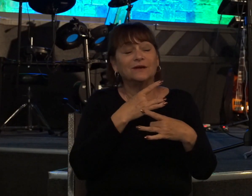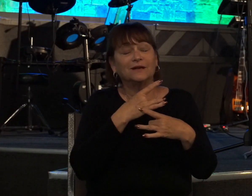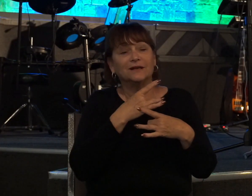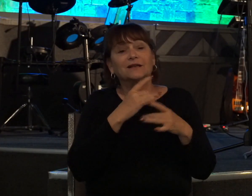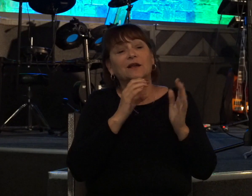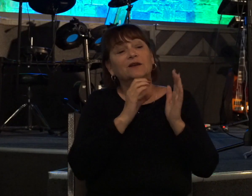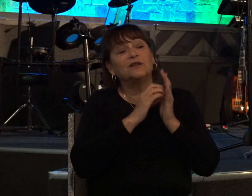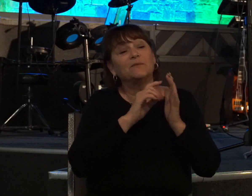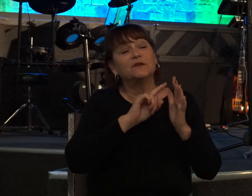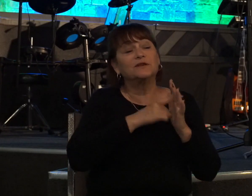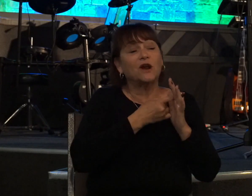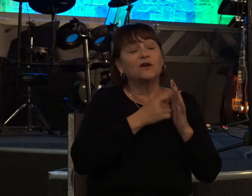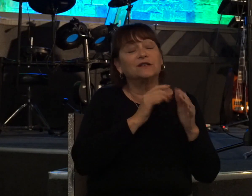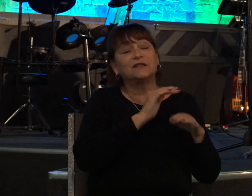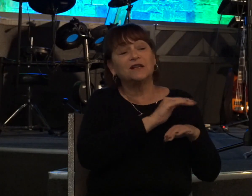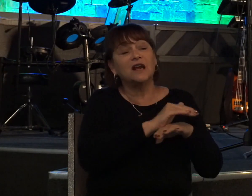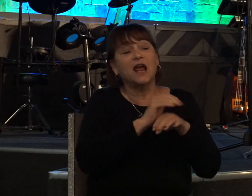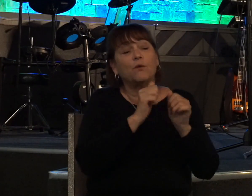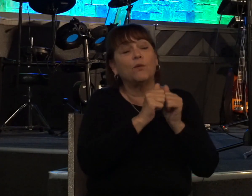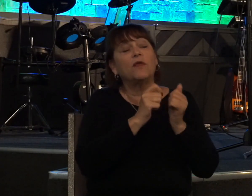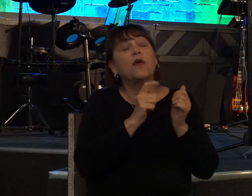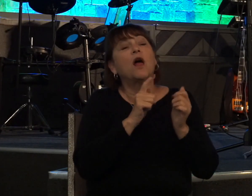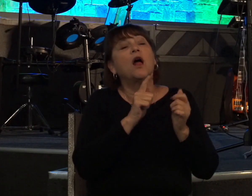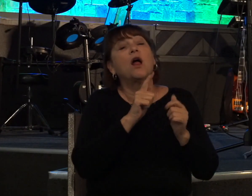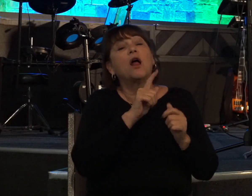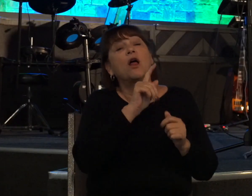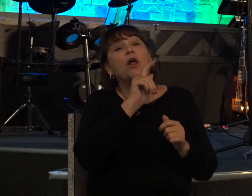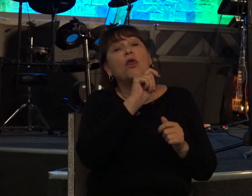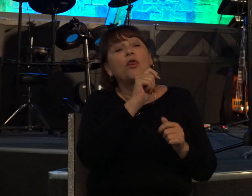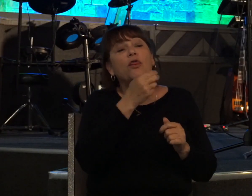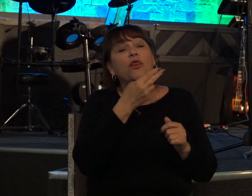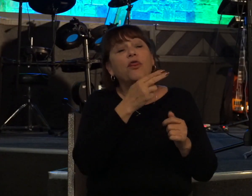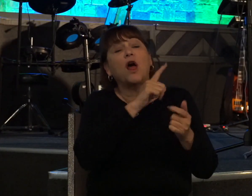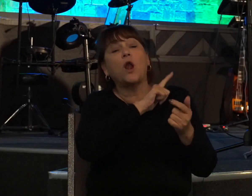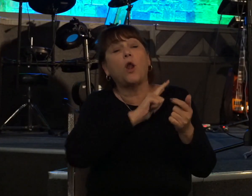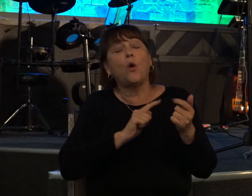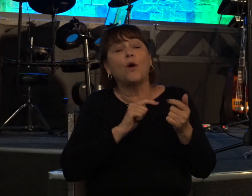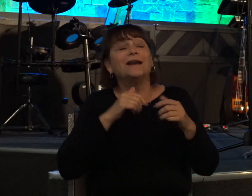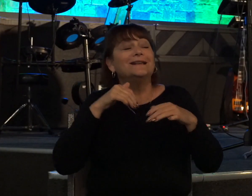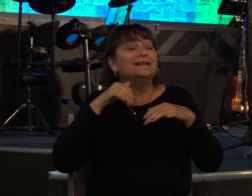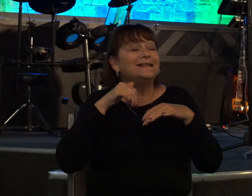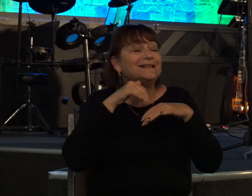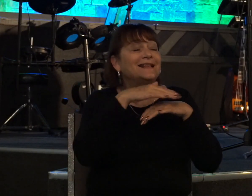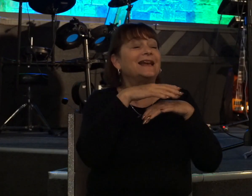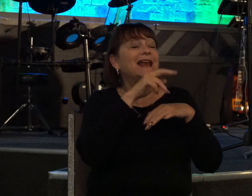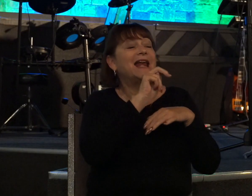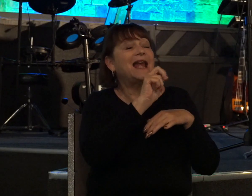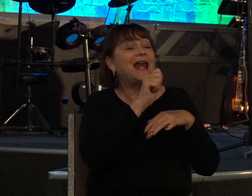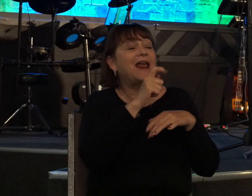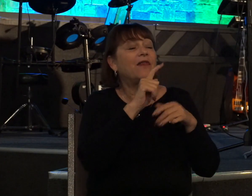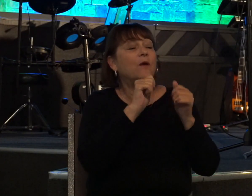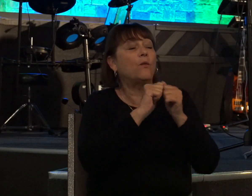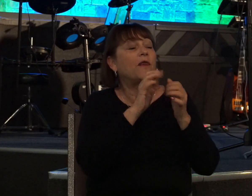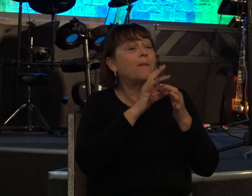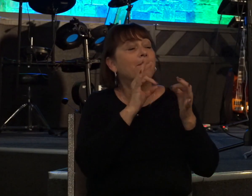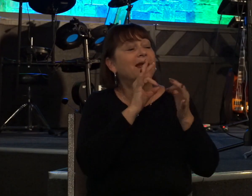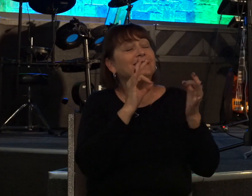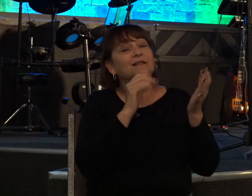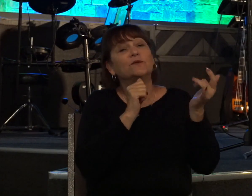starts out tonight with the lord uh sending nathan to david with a message and what does nathan do he